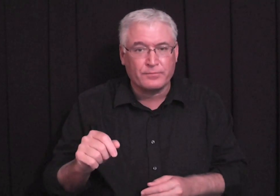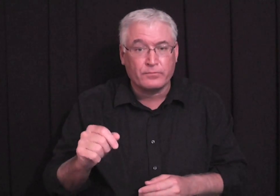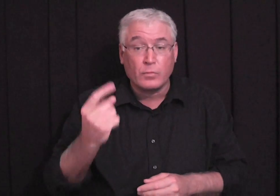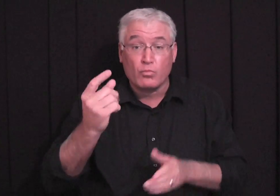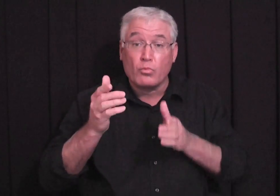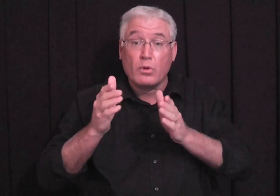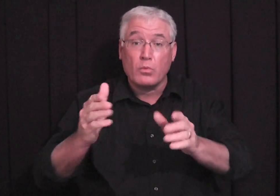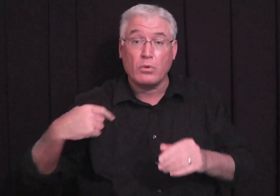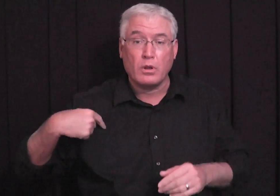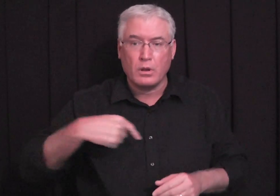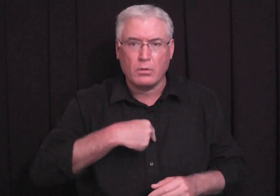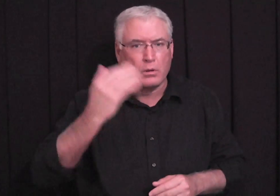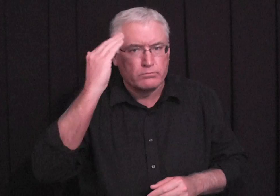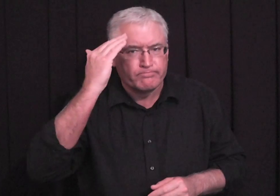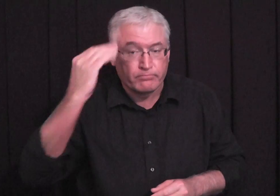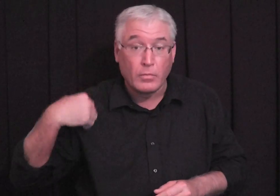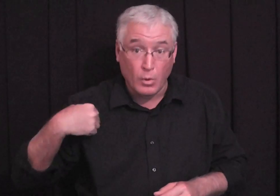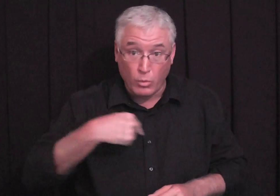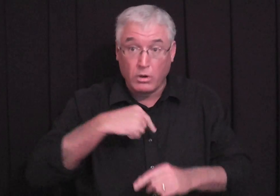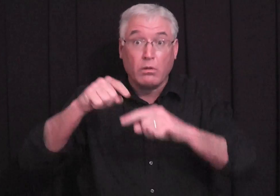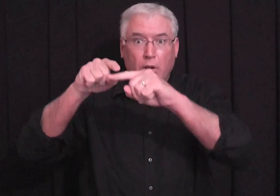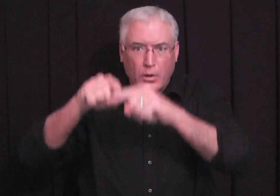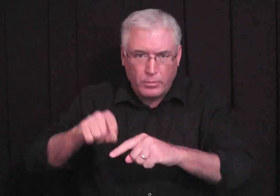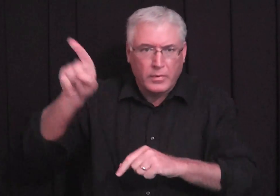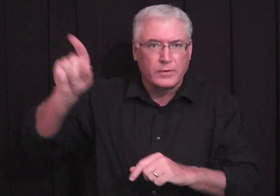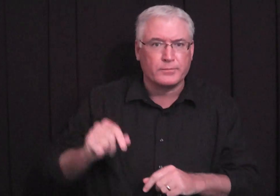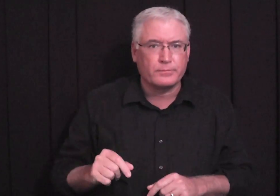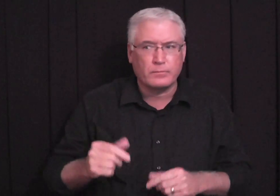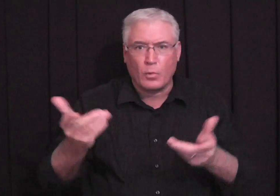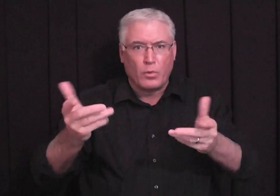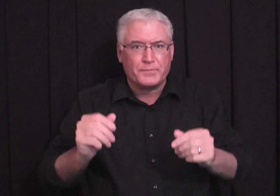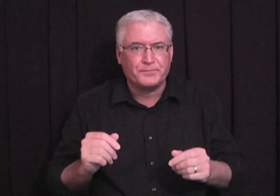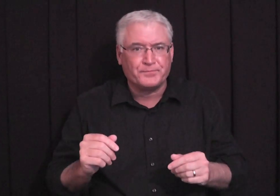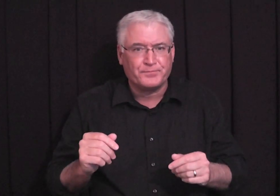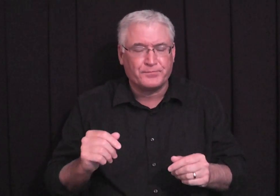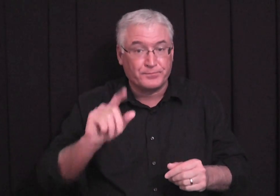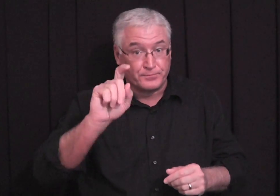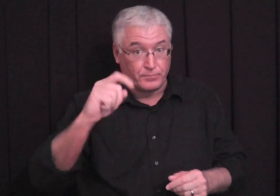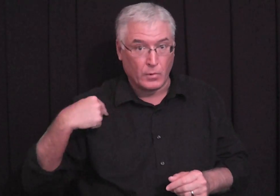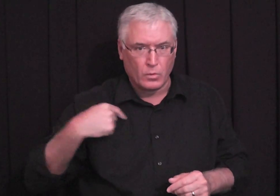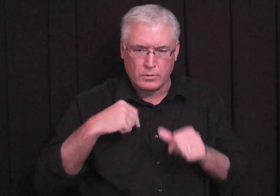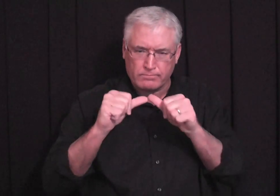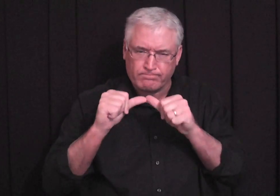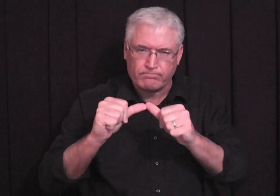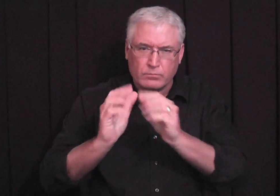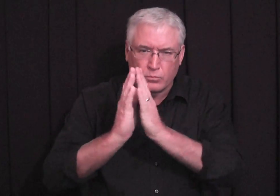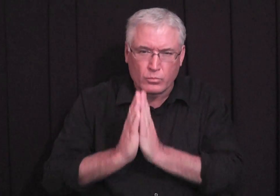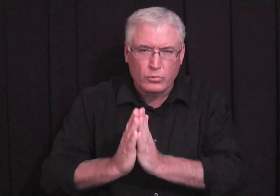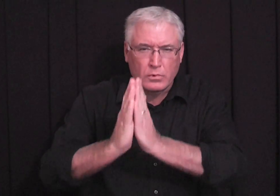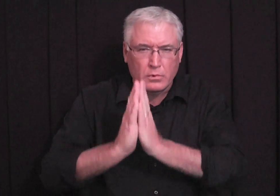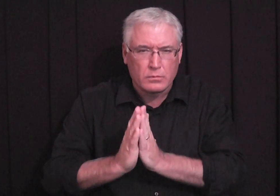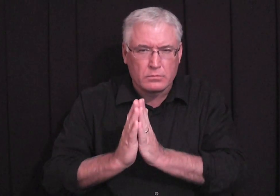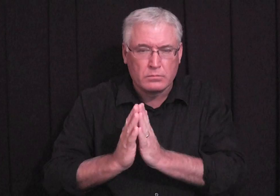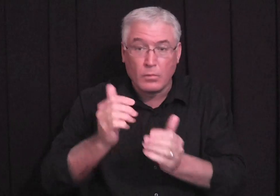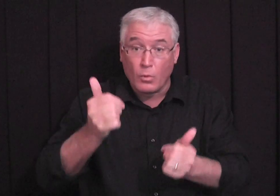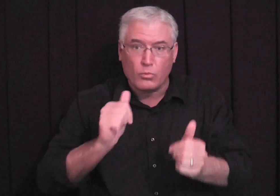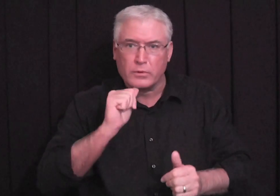in Christ and through the Holy Spirit in our prayers. We need to depend on the Lord. We need to continuously